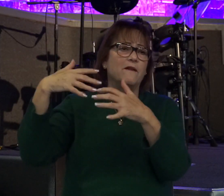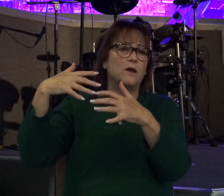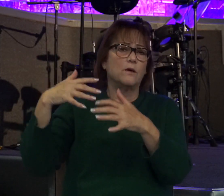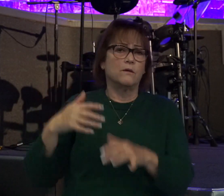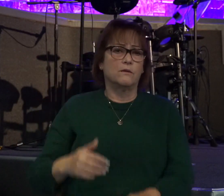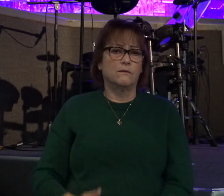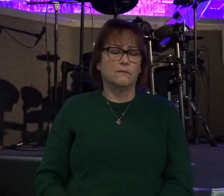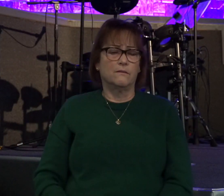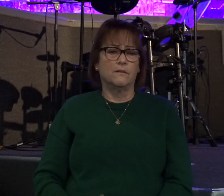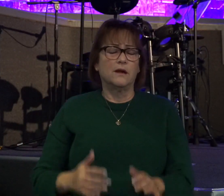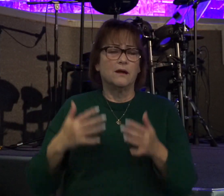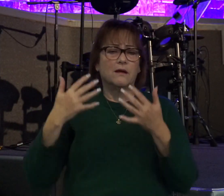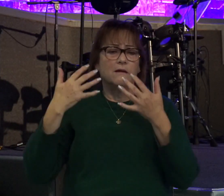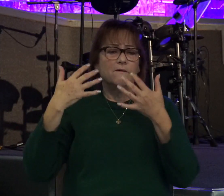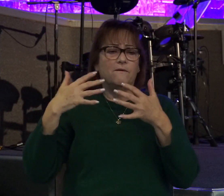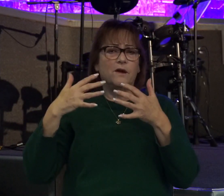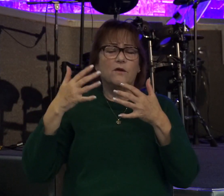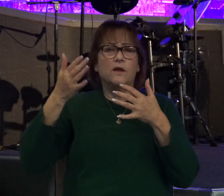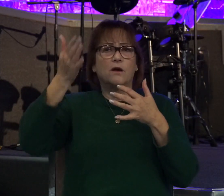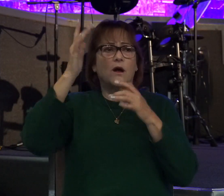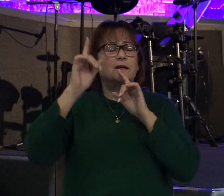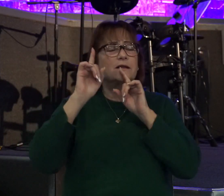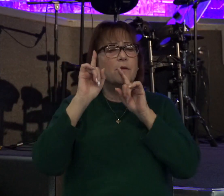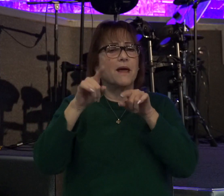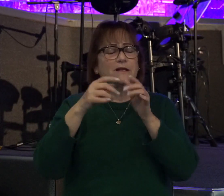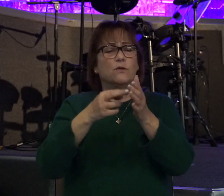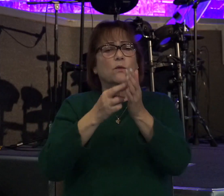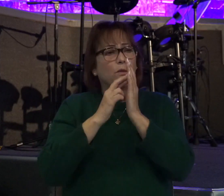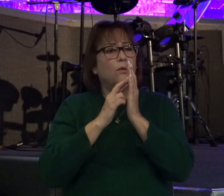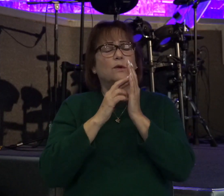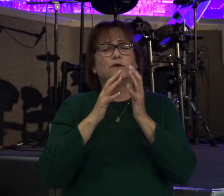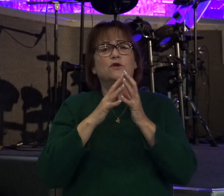Fear that God's commands and requirements will be too much for them to bear?